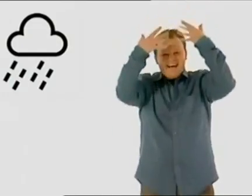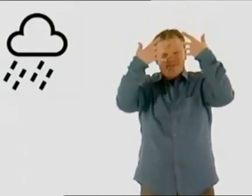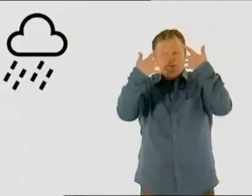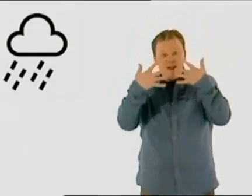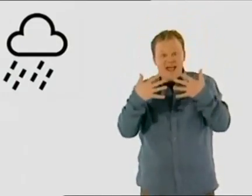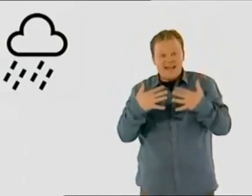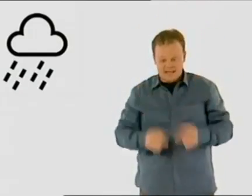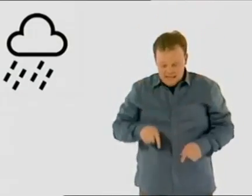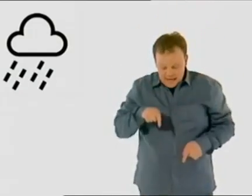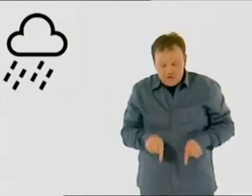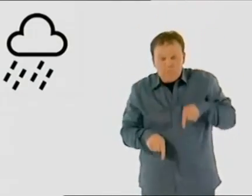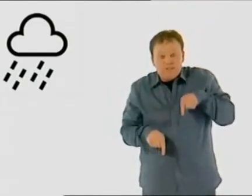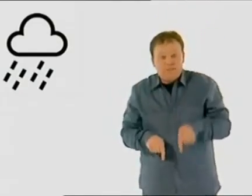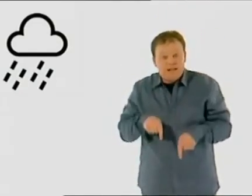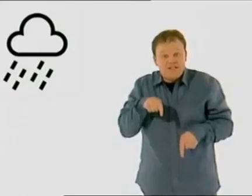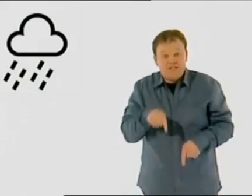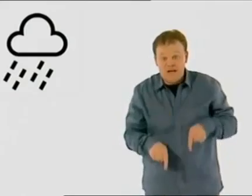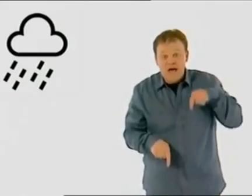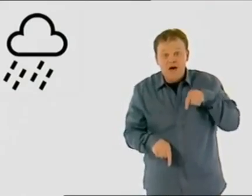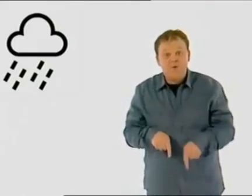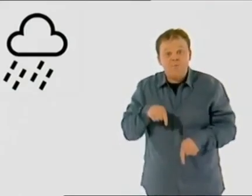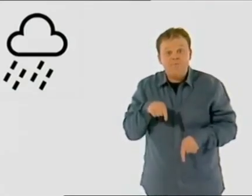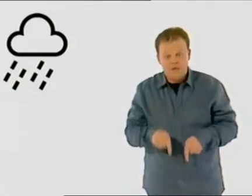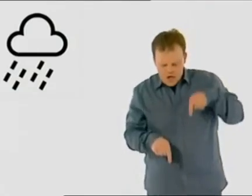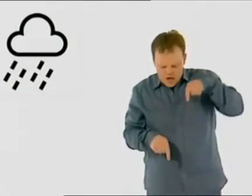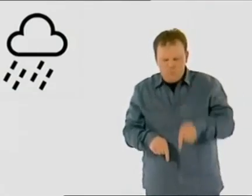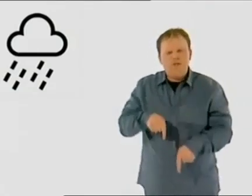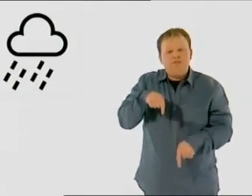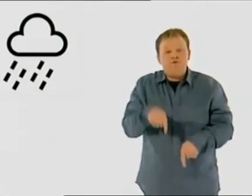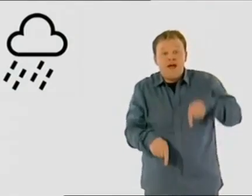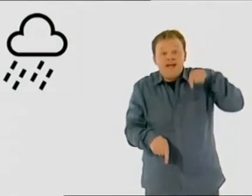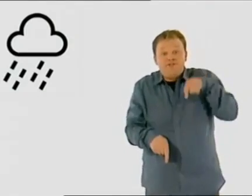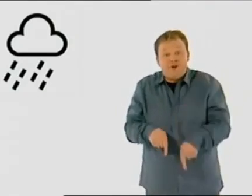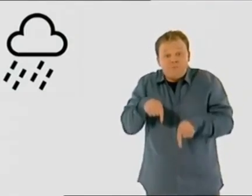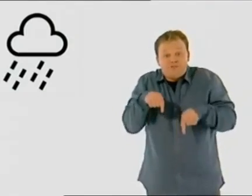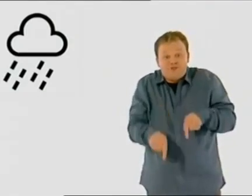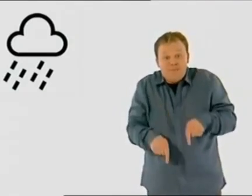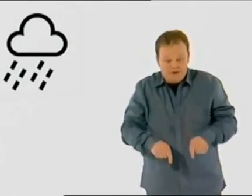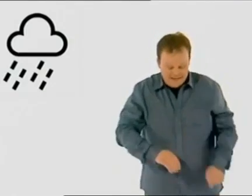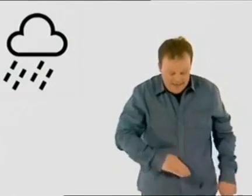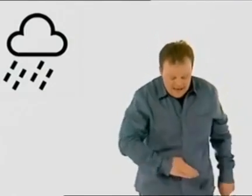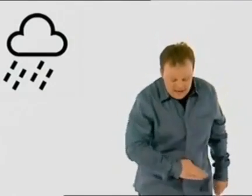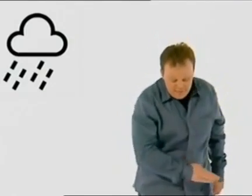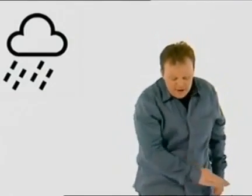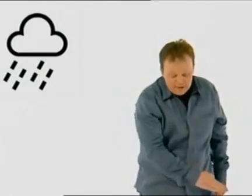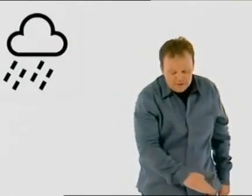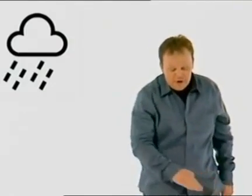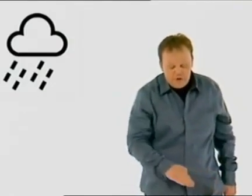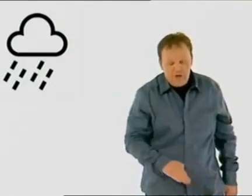comes the rain, it drips and splashes down. And when the rain drops, drip, they leave puddles on